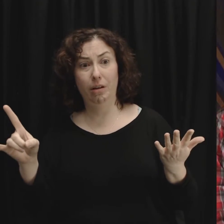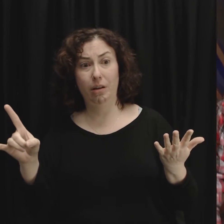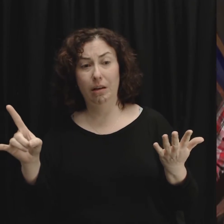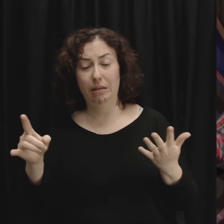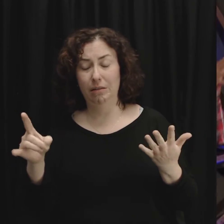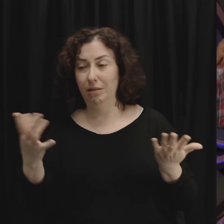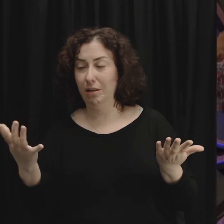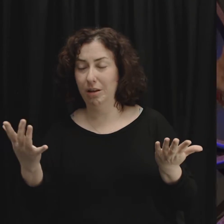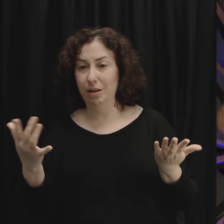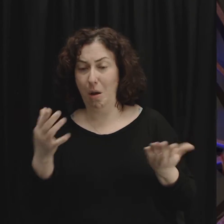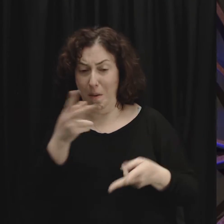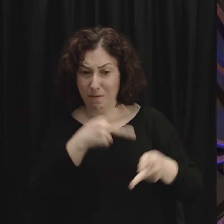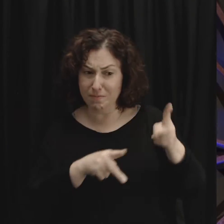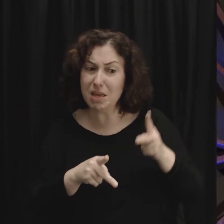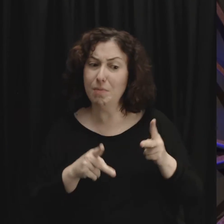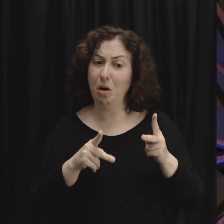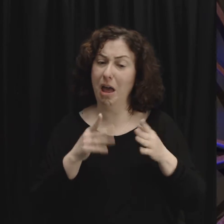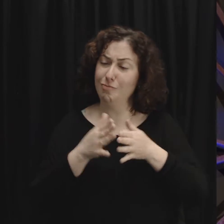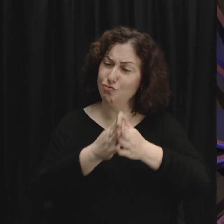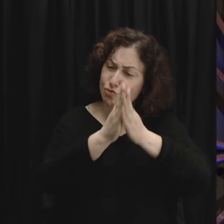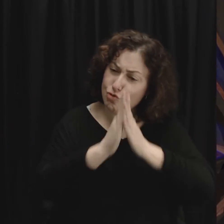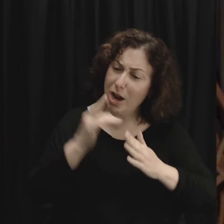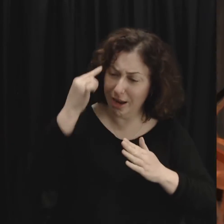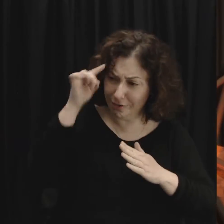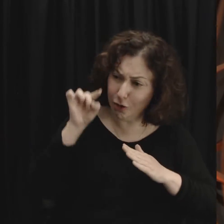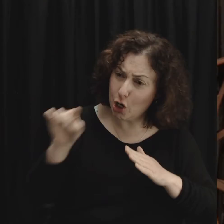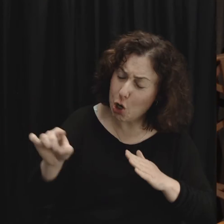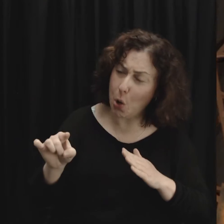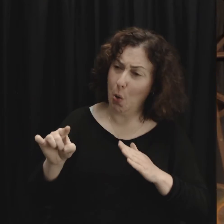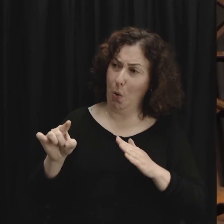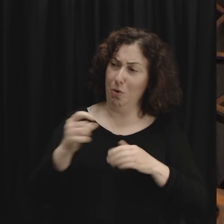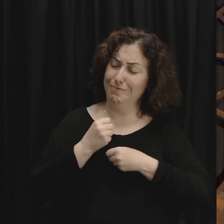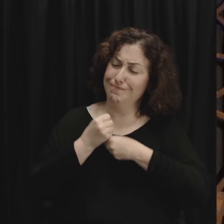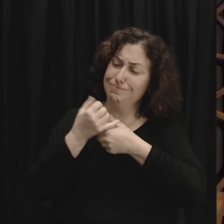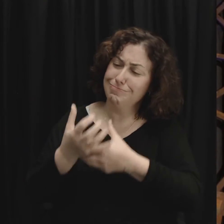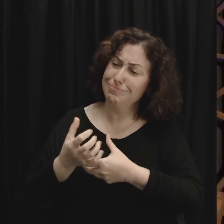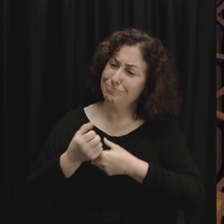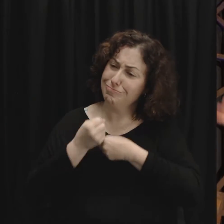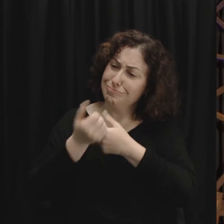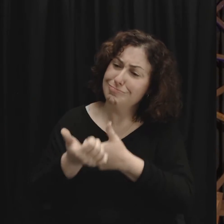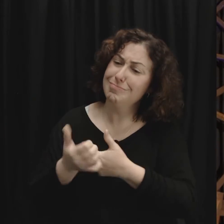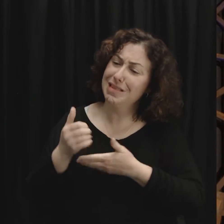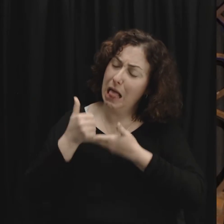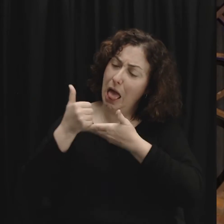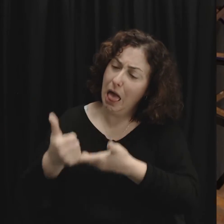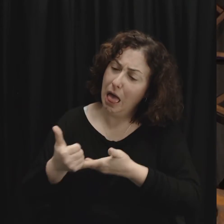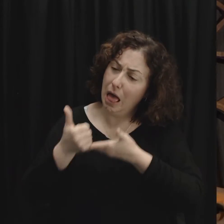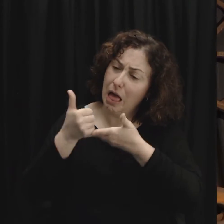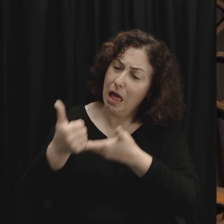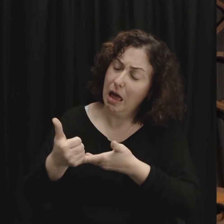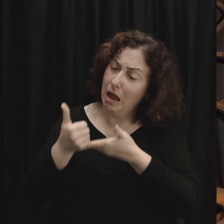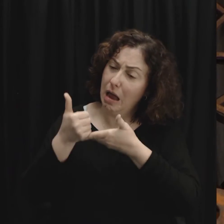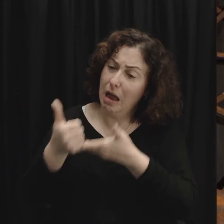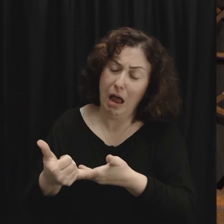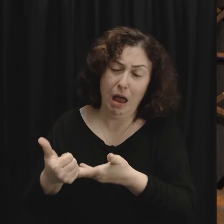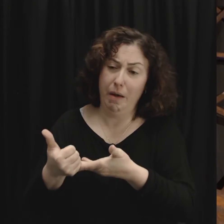into you who have poured their hearts and lives into yours than to just have something come up and go we're just walking away that's cowardly